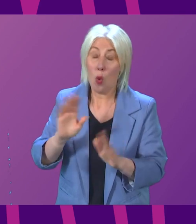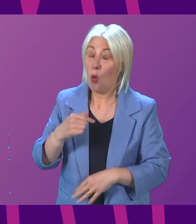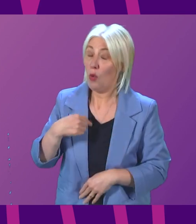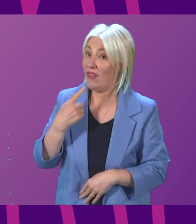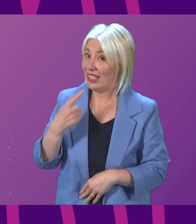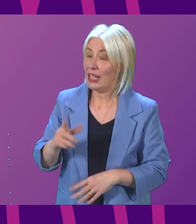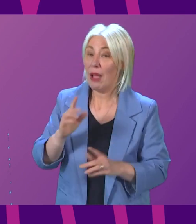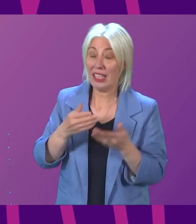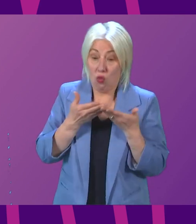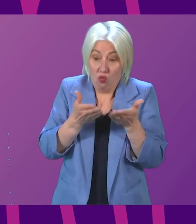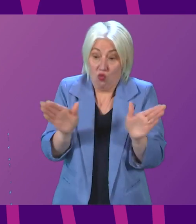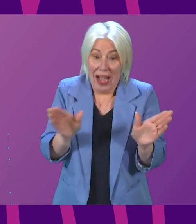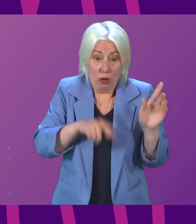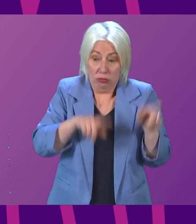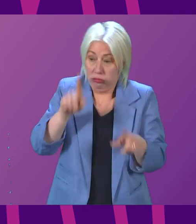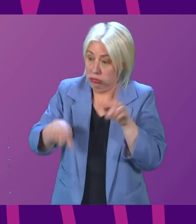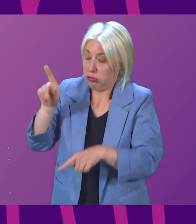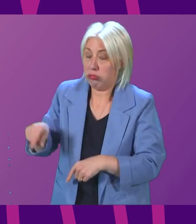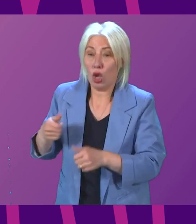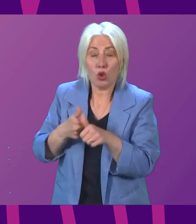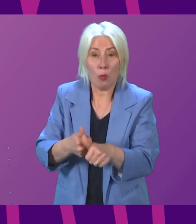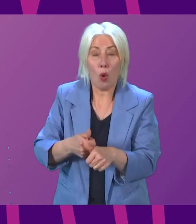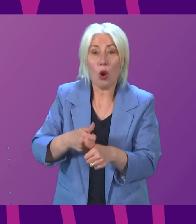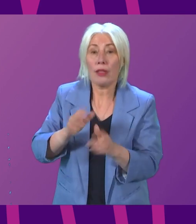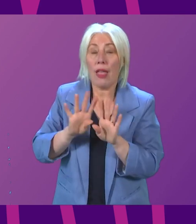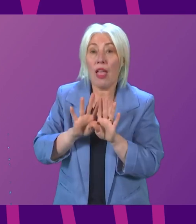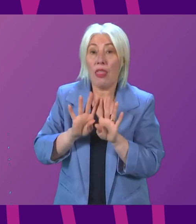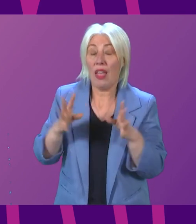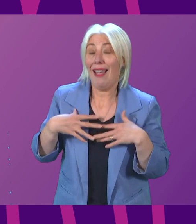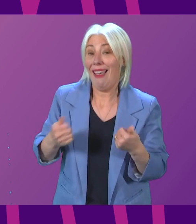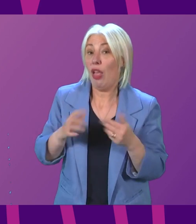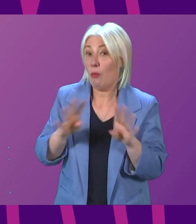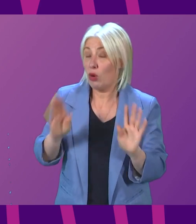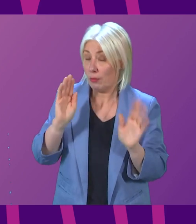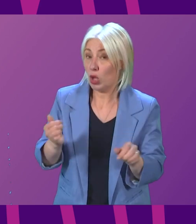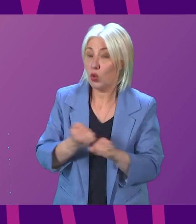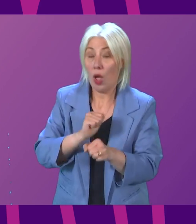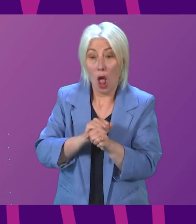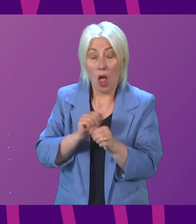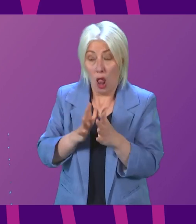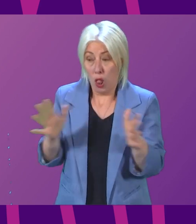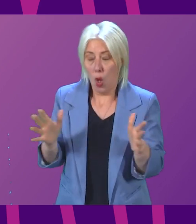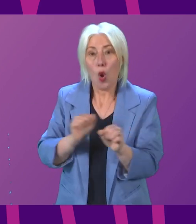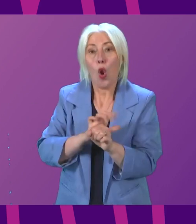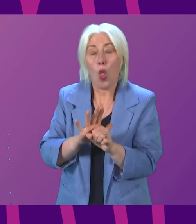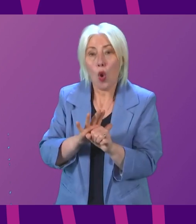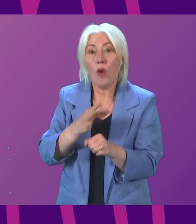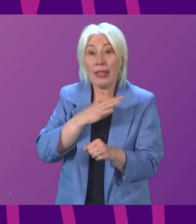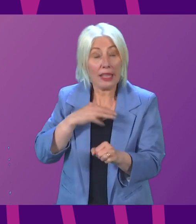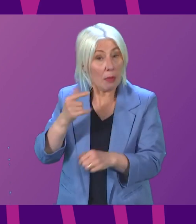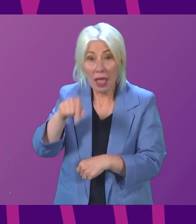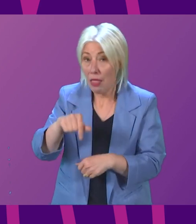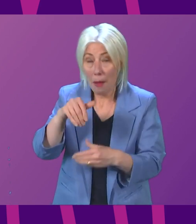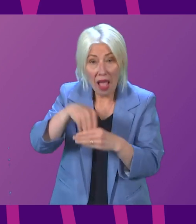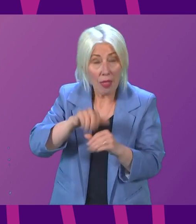there is a range of support that health boards need to put in place and long Covid clinics may well be part of that and that is